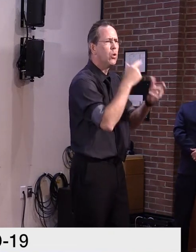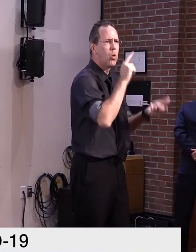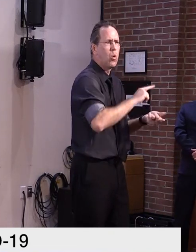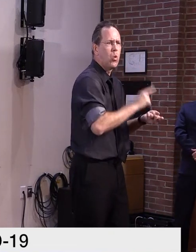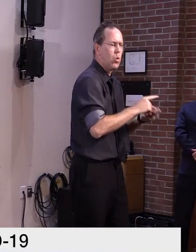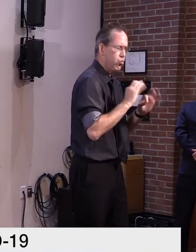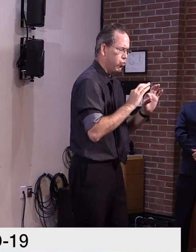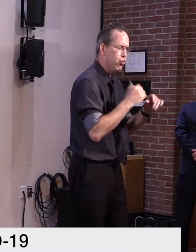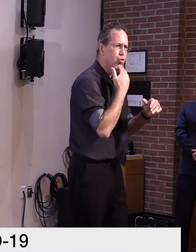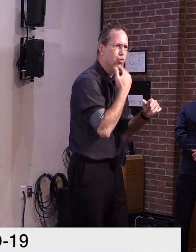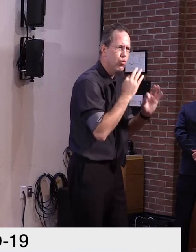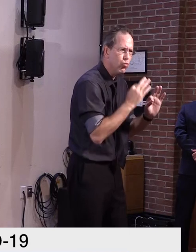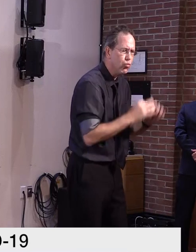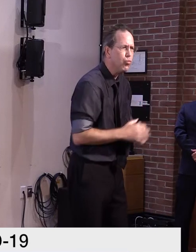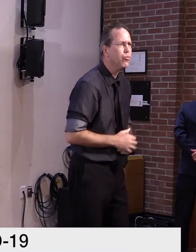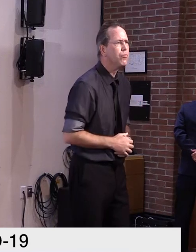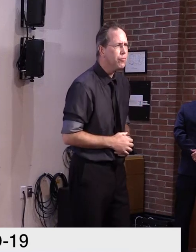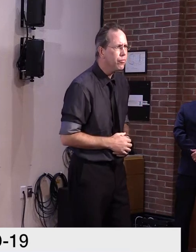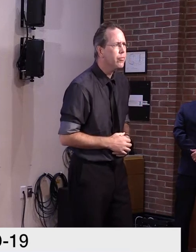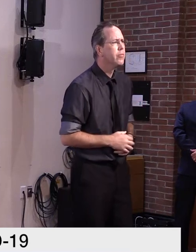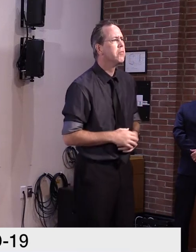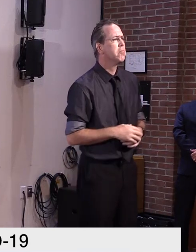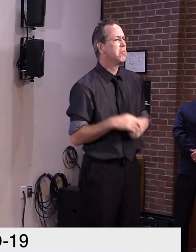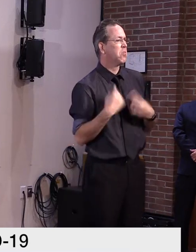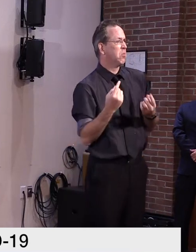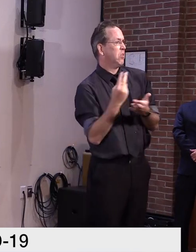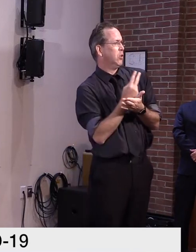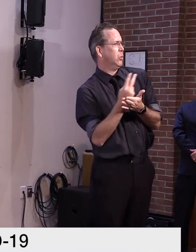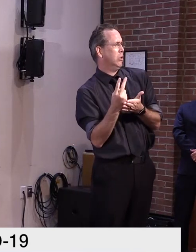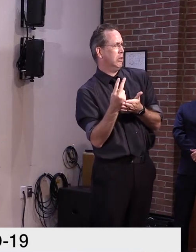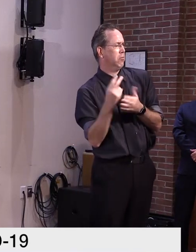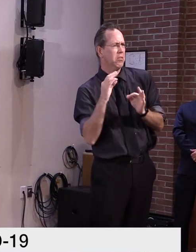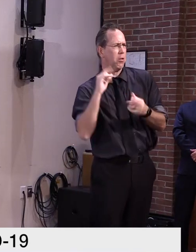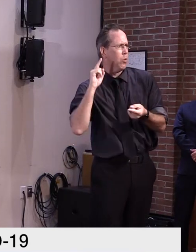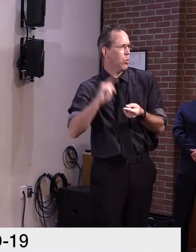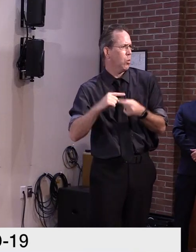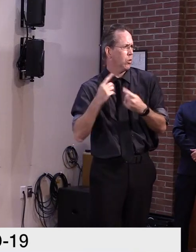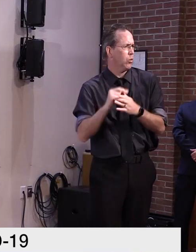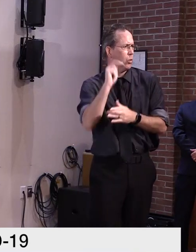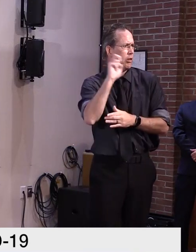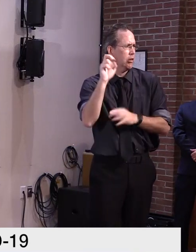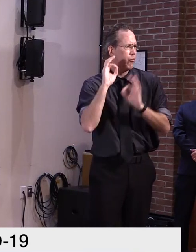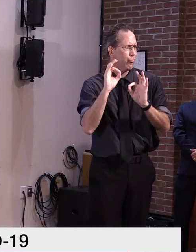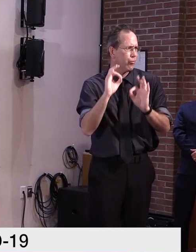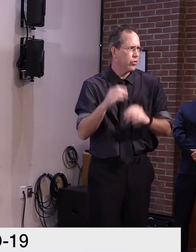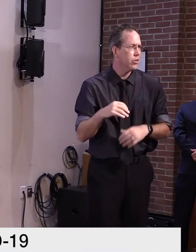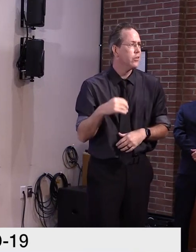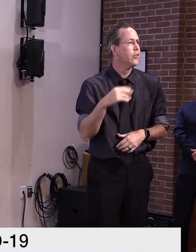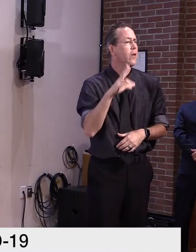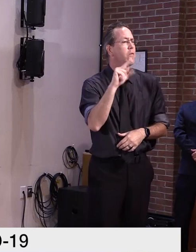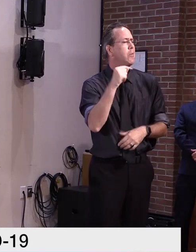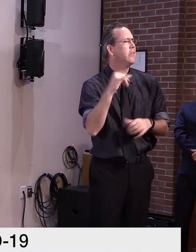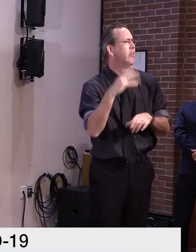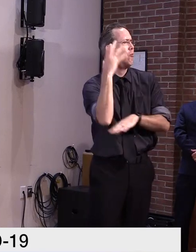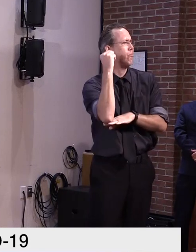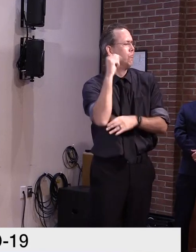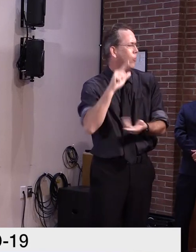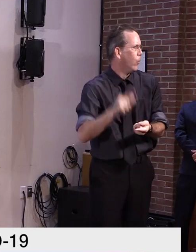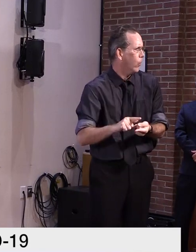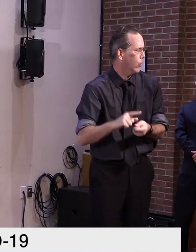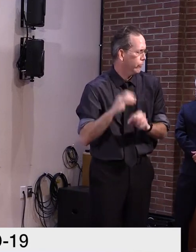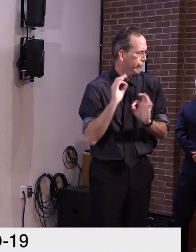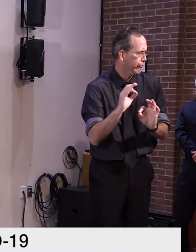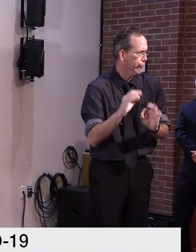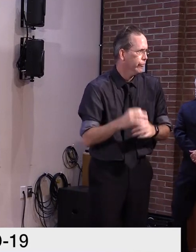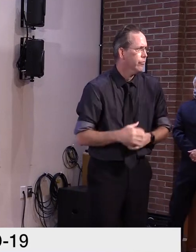just in the past 14 days. Vermont for those 14 days continues to have the lowest prevalence of the virus in the country.